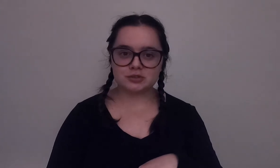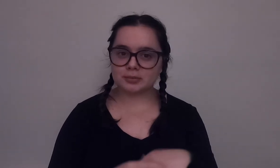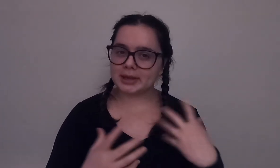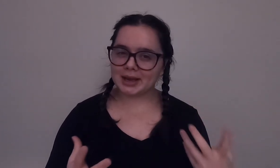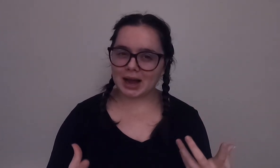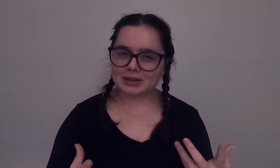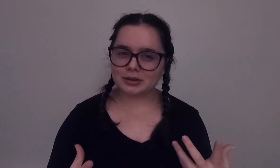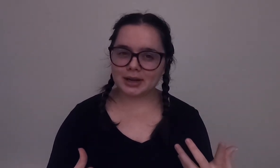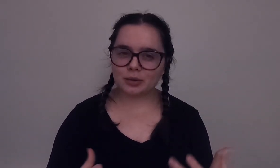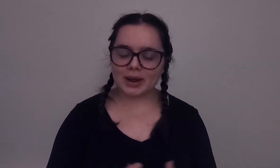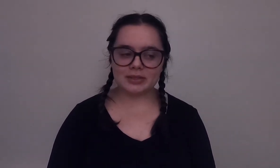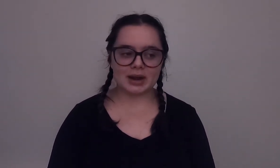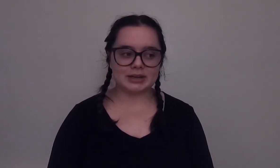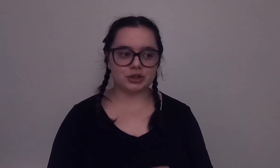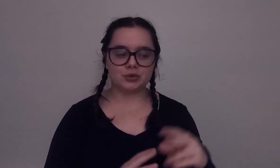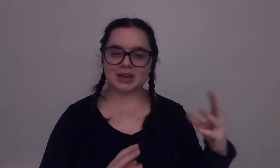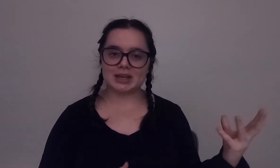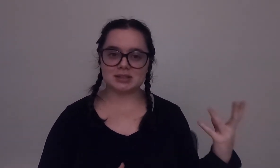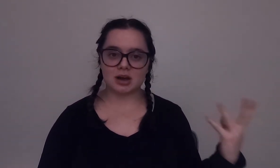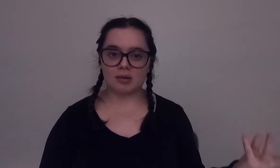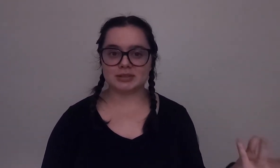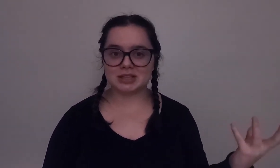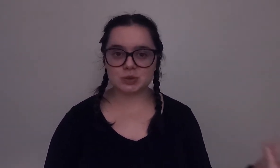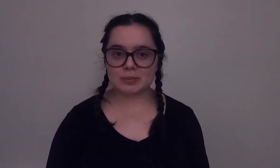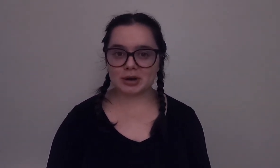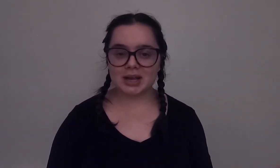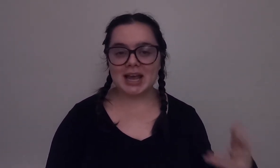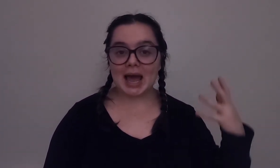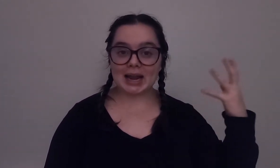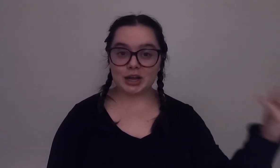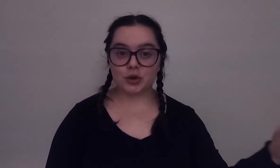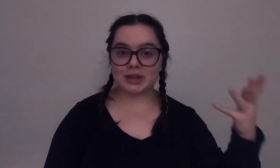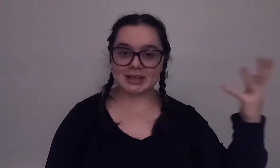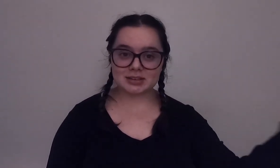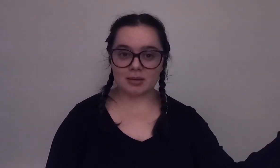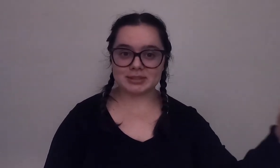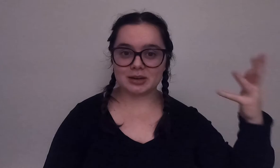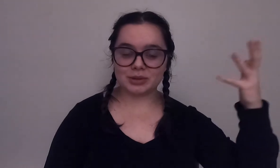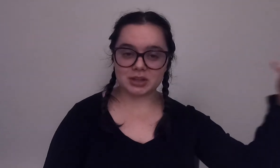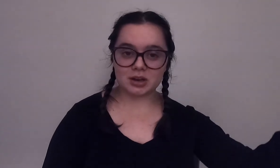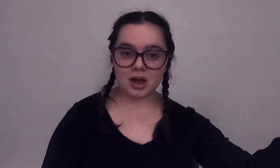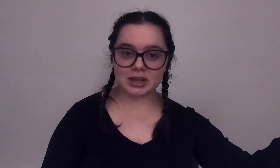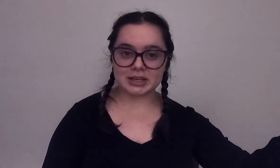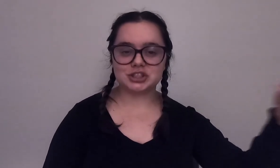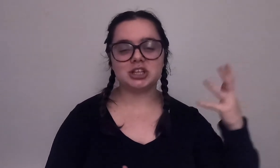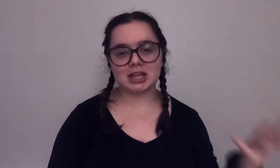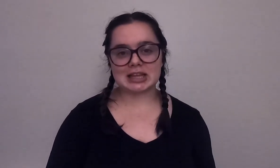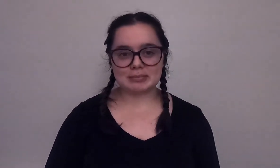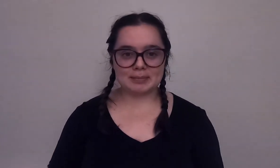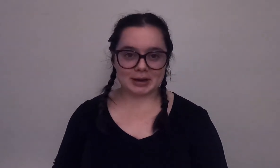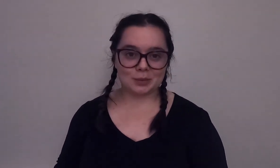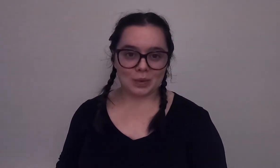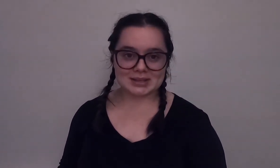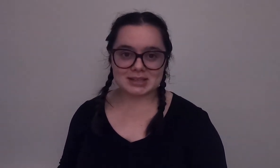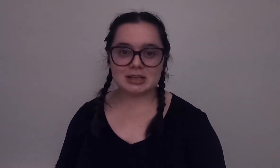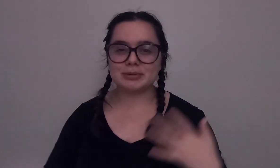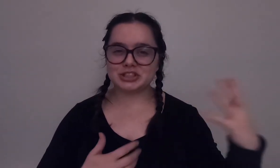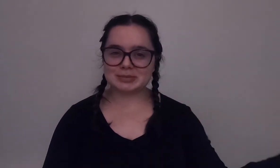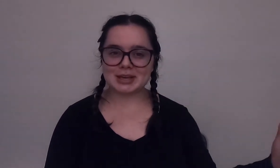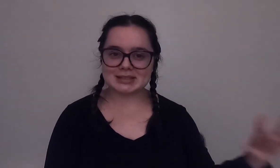for me and kyler in a way that I knew that he's a competent swimmer and I knew that he's competent with the knowledge not that my buddy wasn't but just because